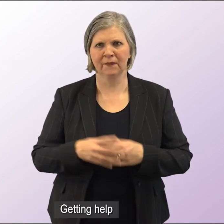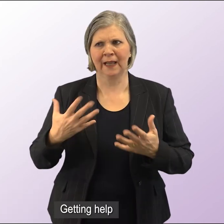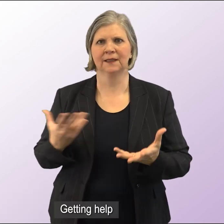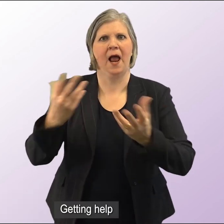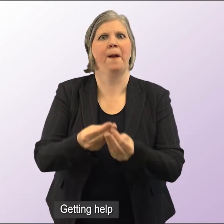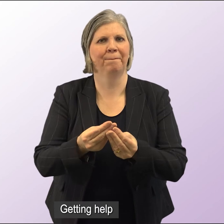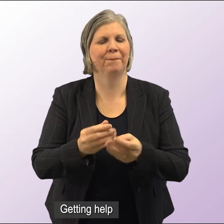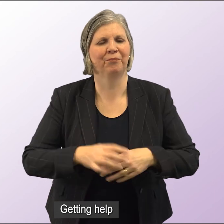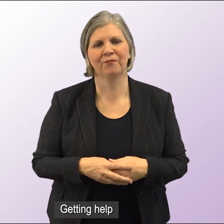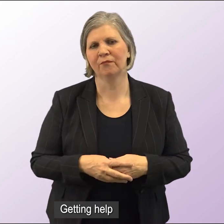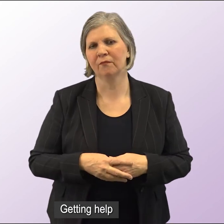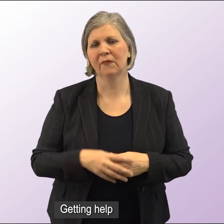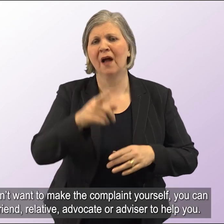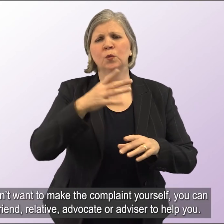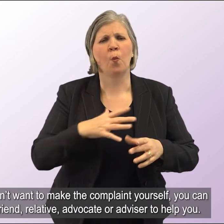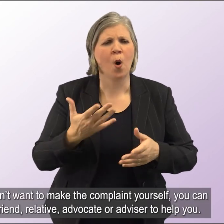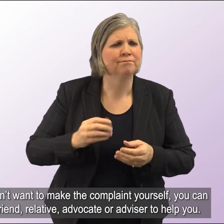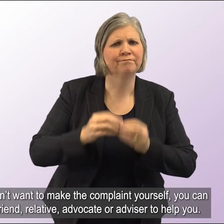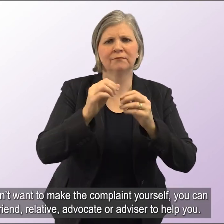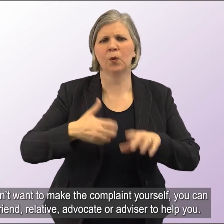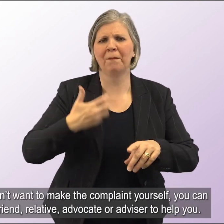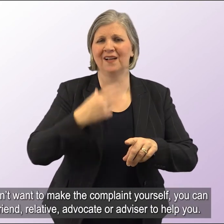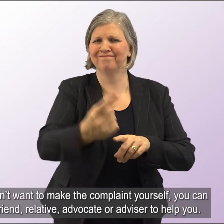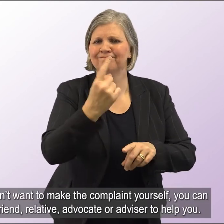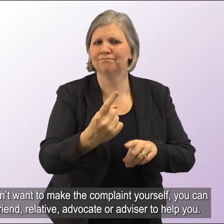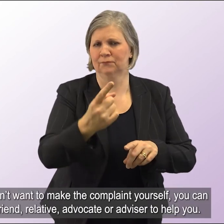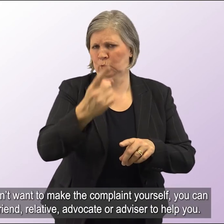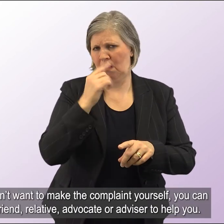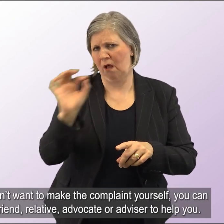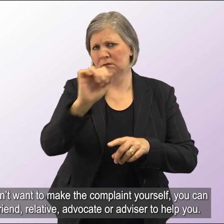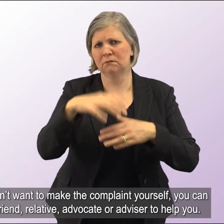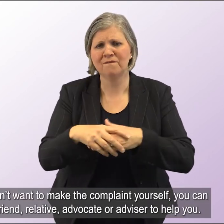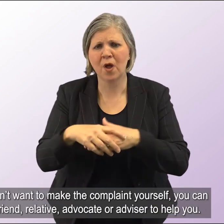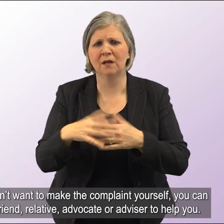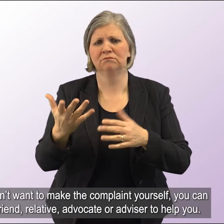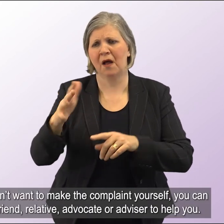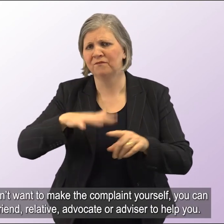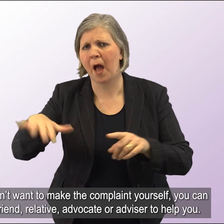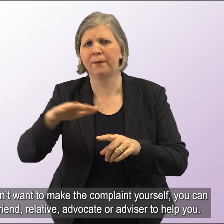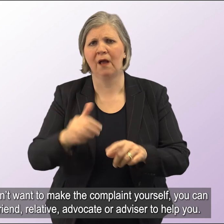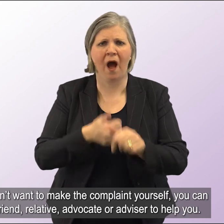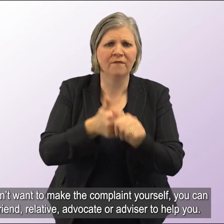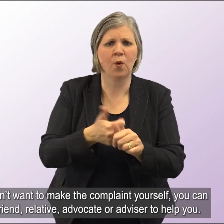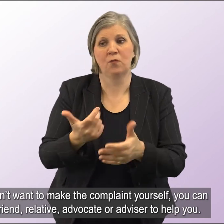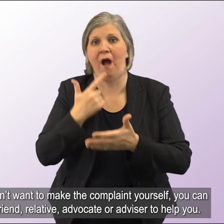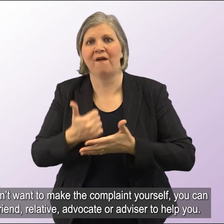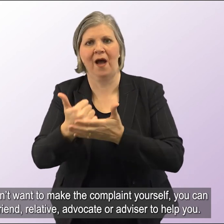Getting help If you don't want to make the complaint yourself, you can ask a friend, relative, advocate or advisor to help